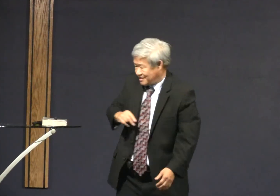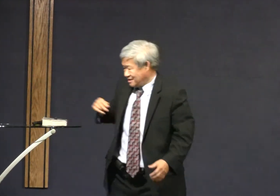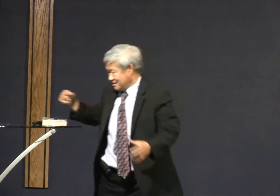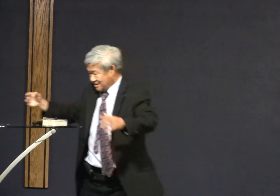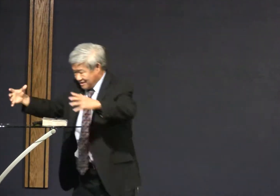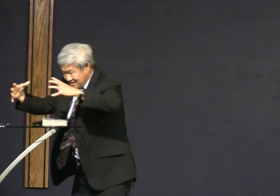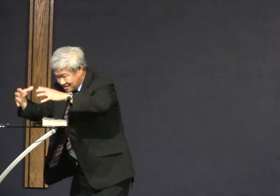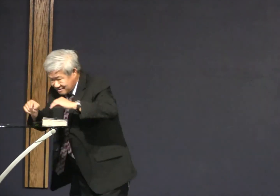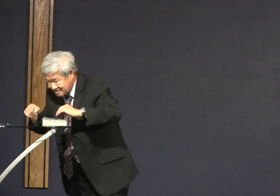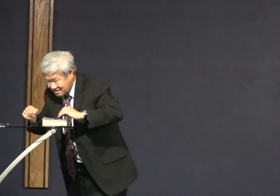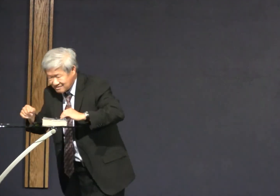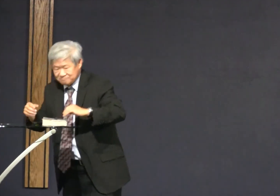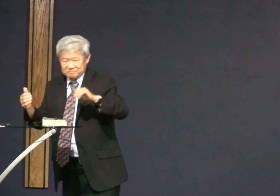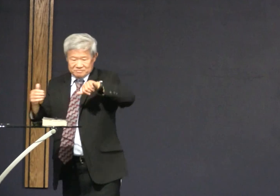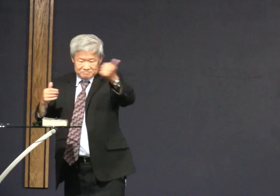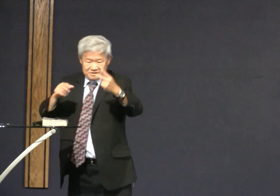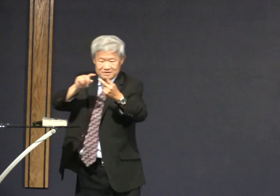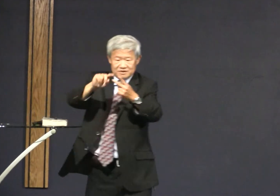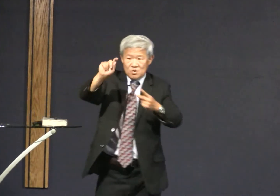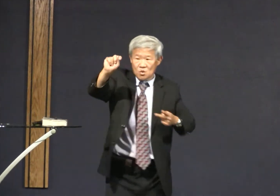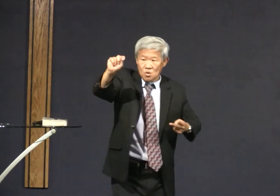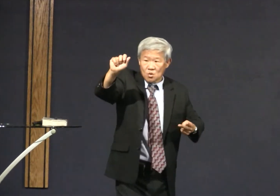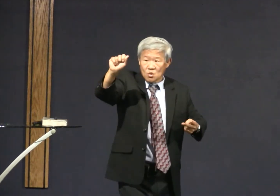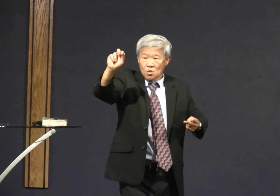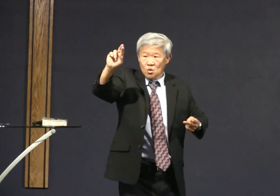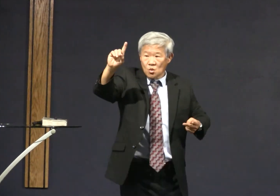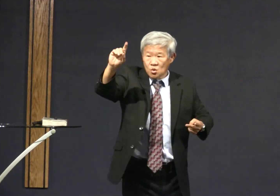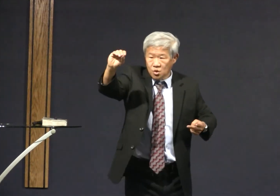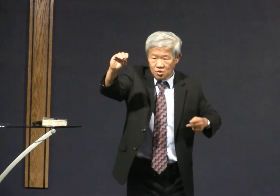when you go to someone who uses a crystal wall